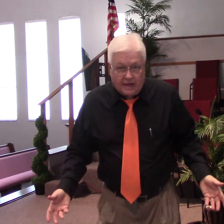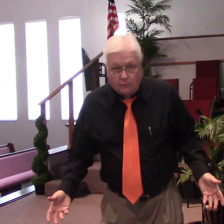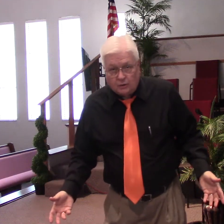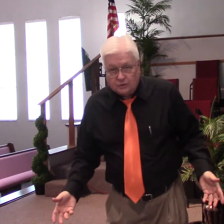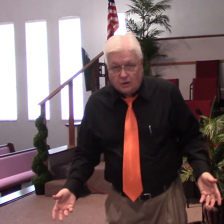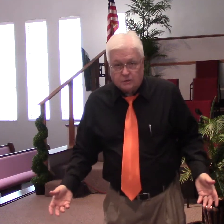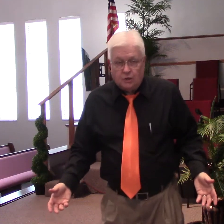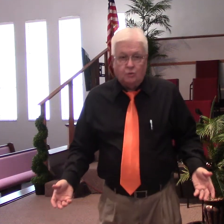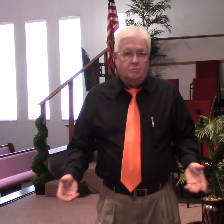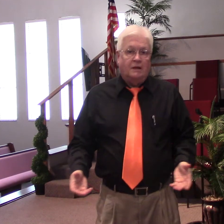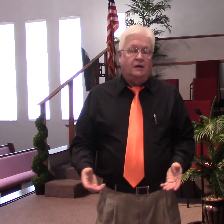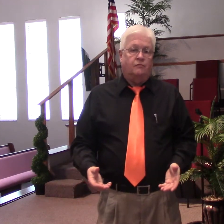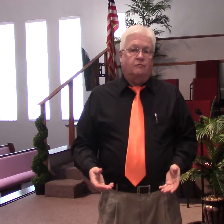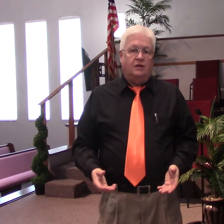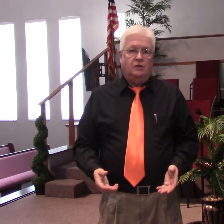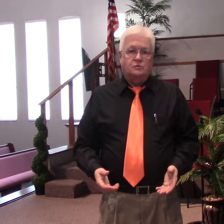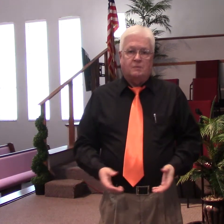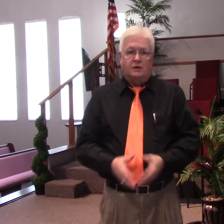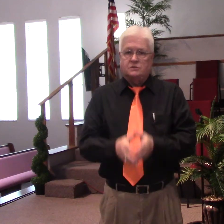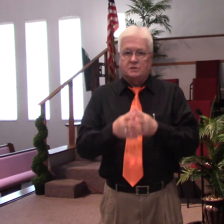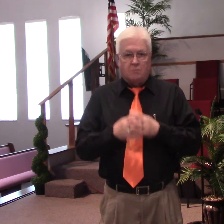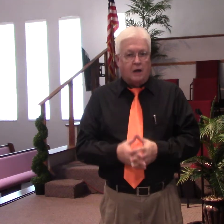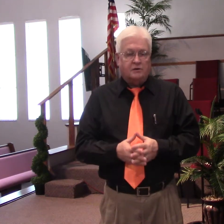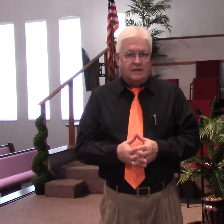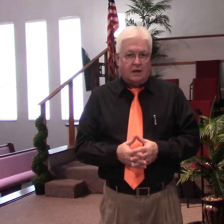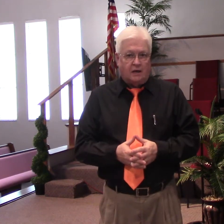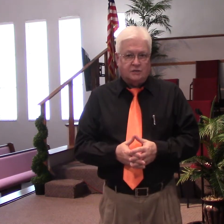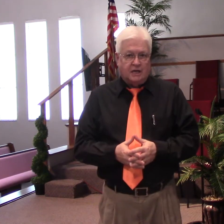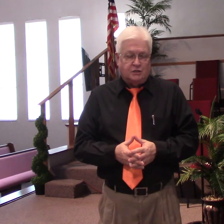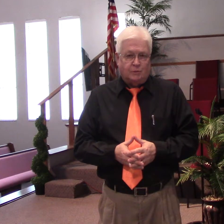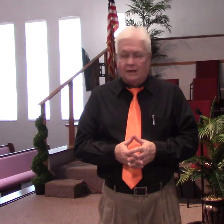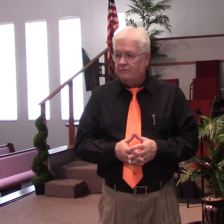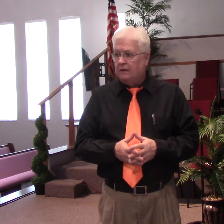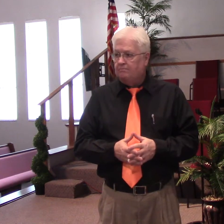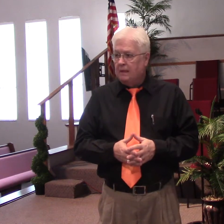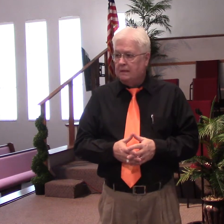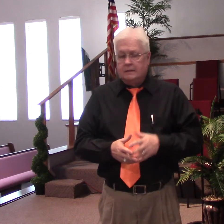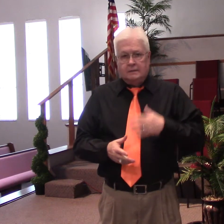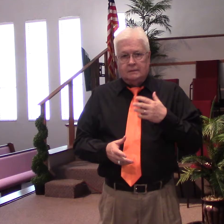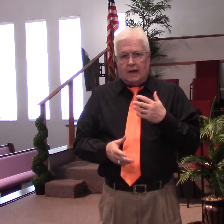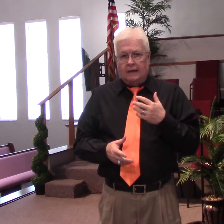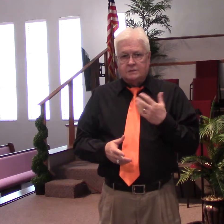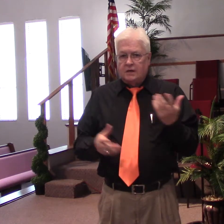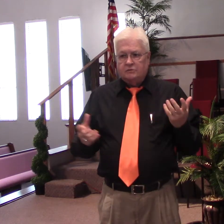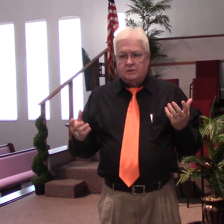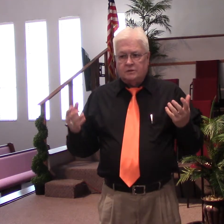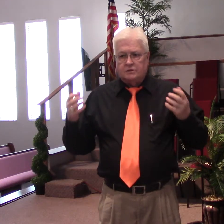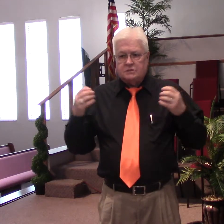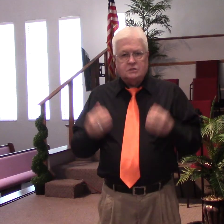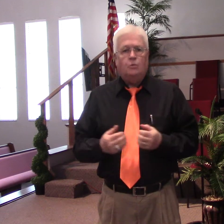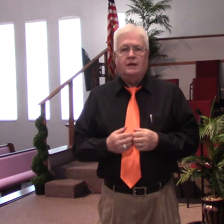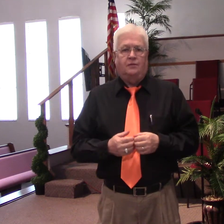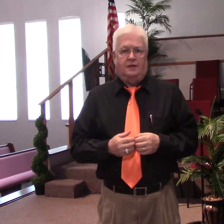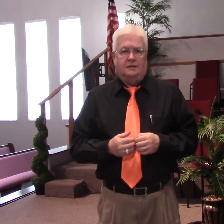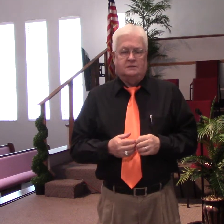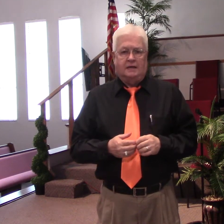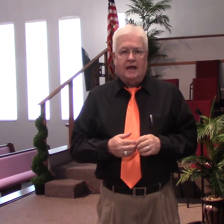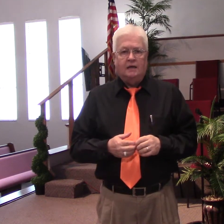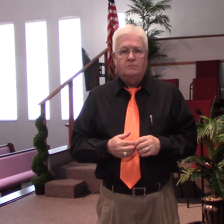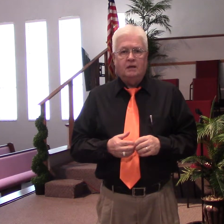camera and talk to you in many different venues because of the modern technology age we live in. I discovered that there are so many things that I can be